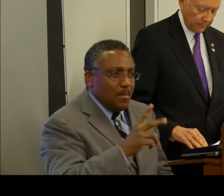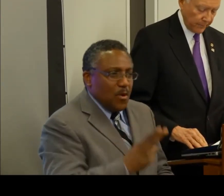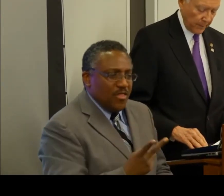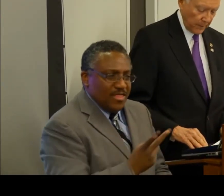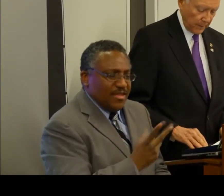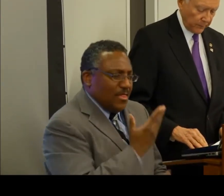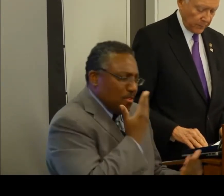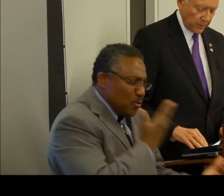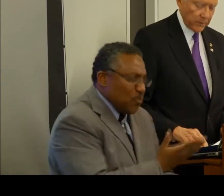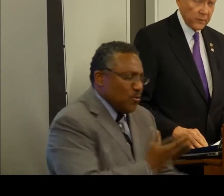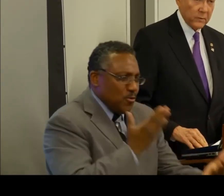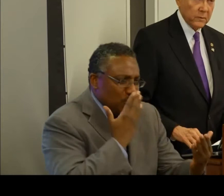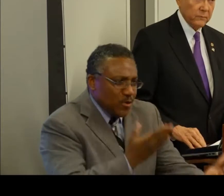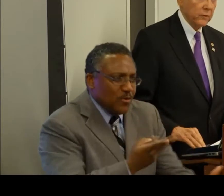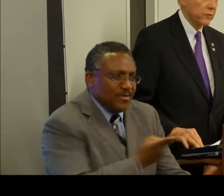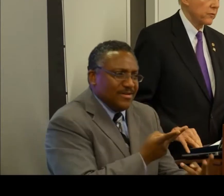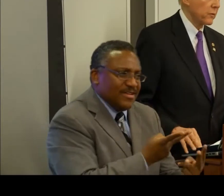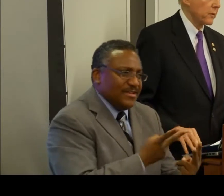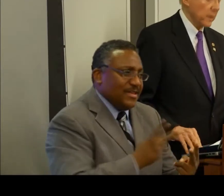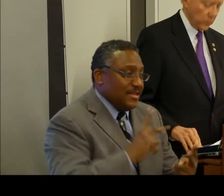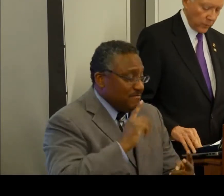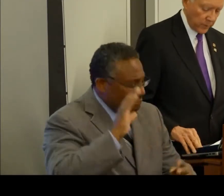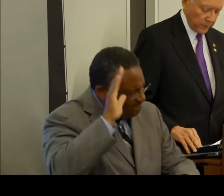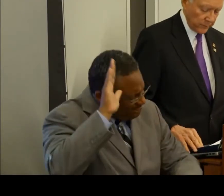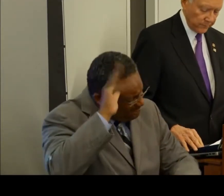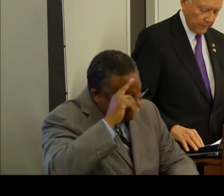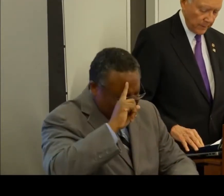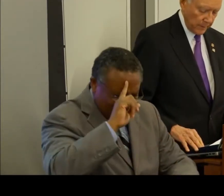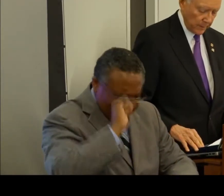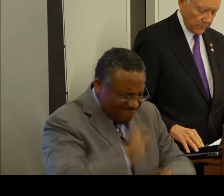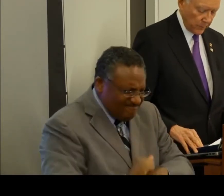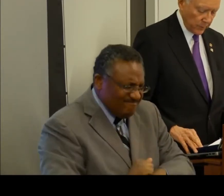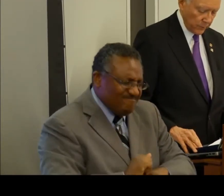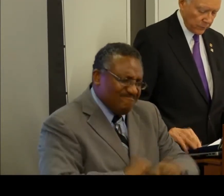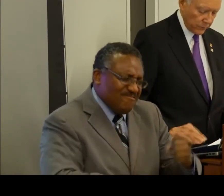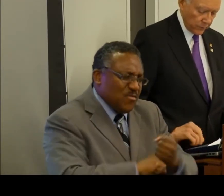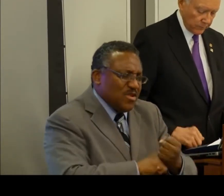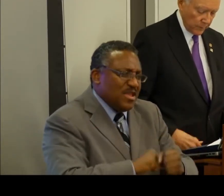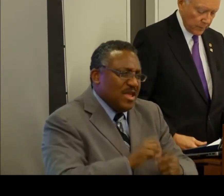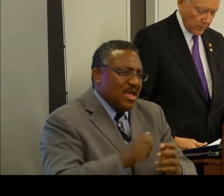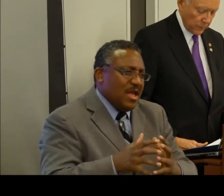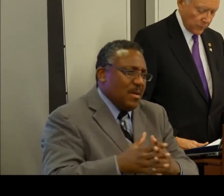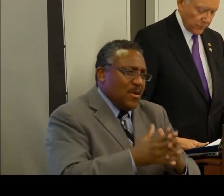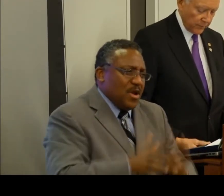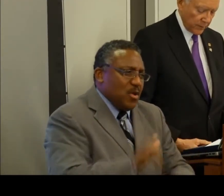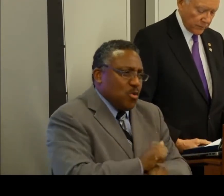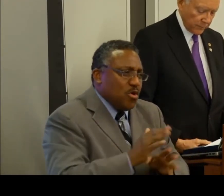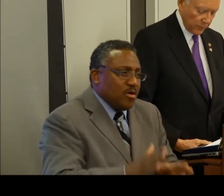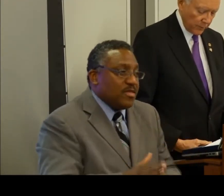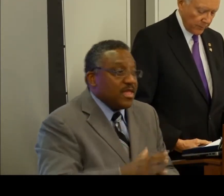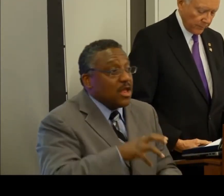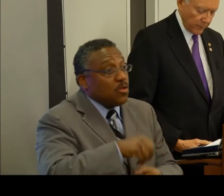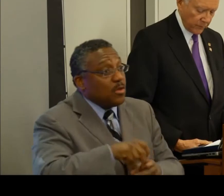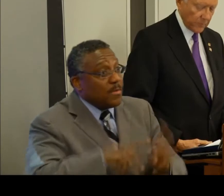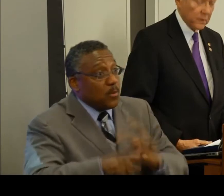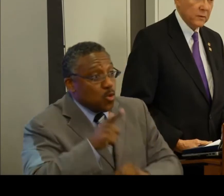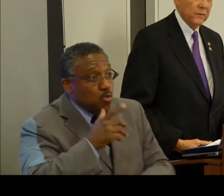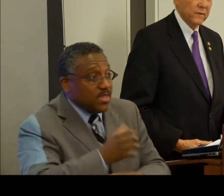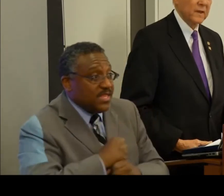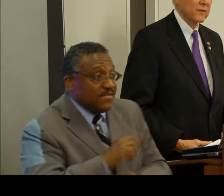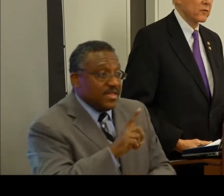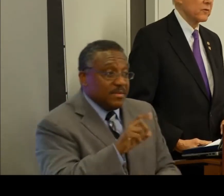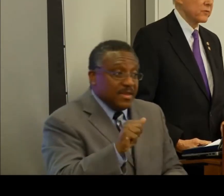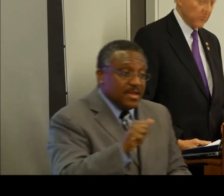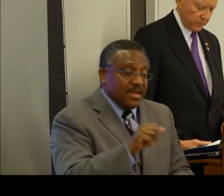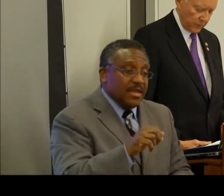to both of them for their continued devotion to American workers, including those receiving disability benefits and